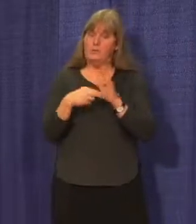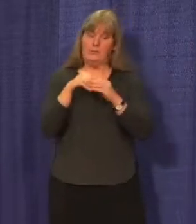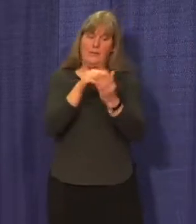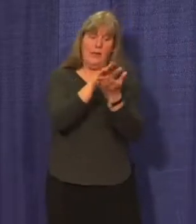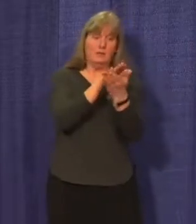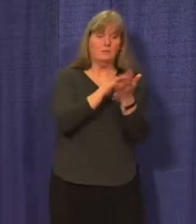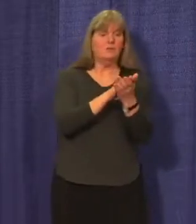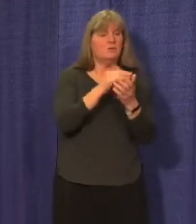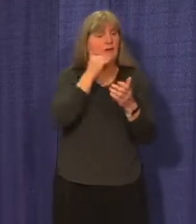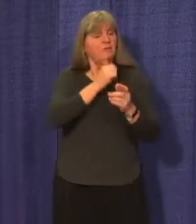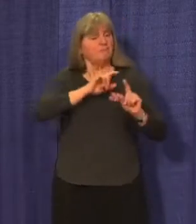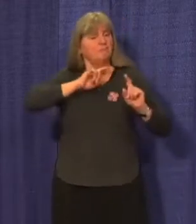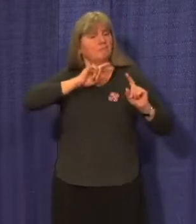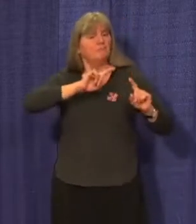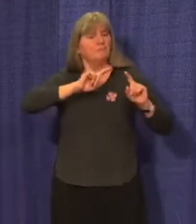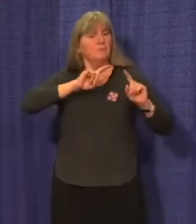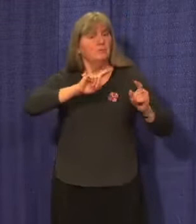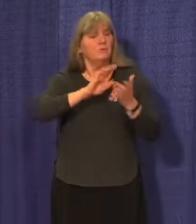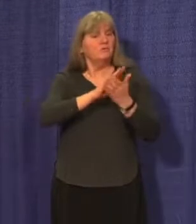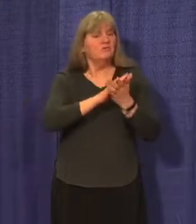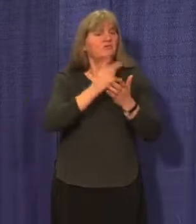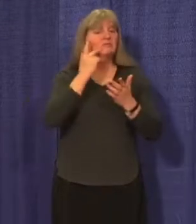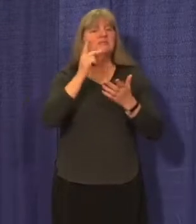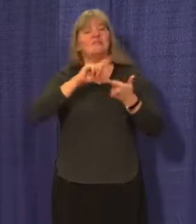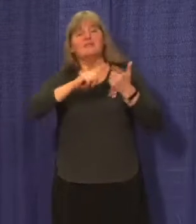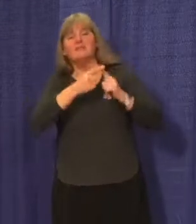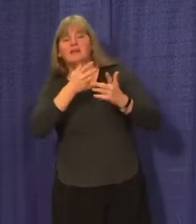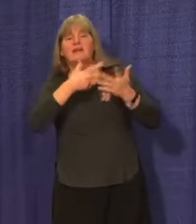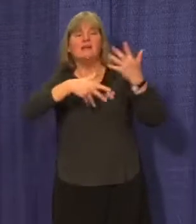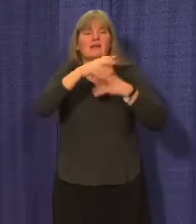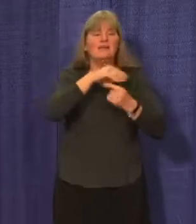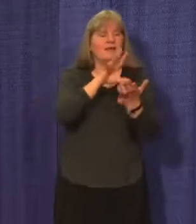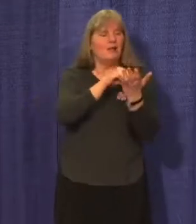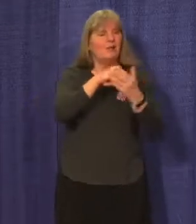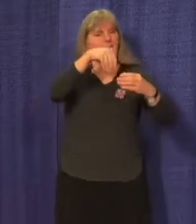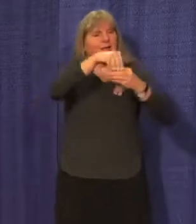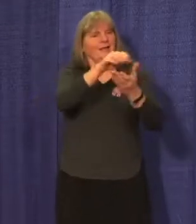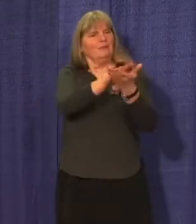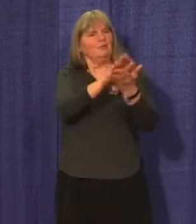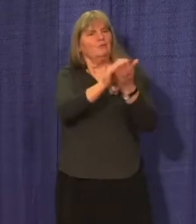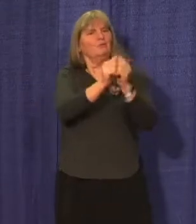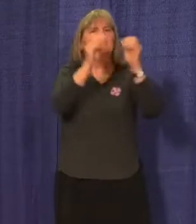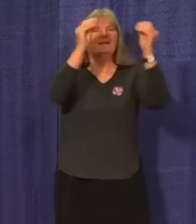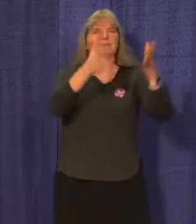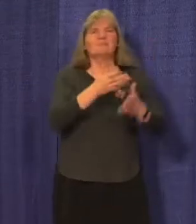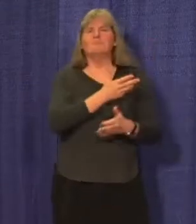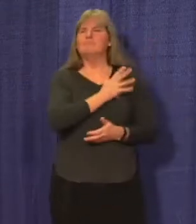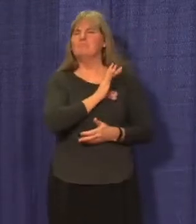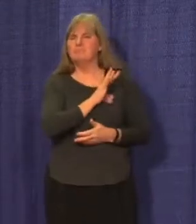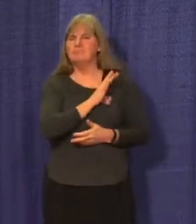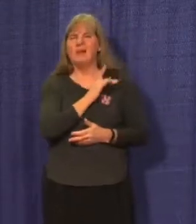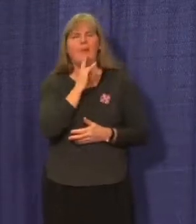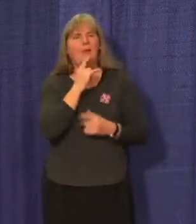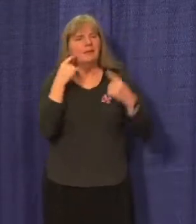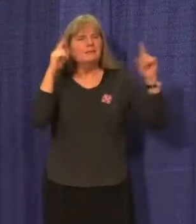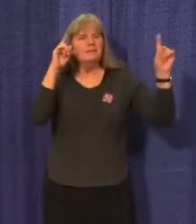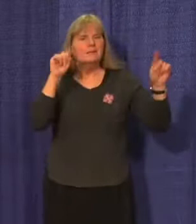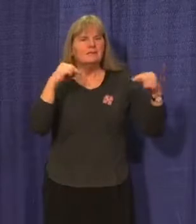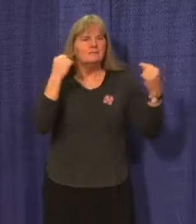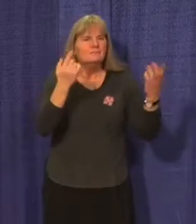go to school each day and to see their friends and to learn face-to-face with their teachers. That is the real result.